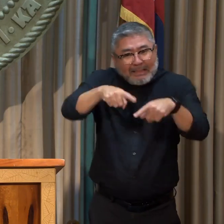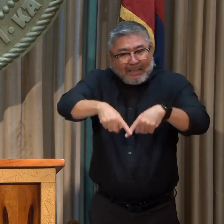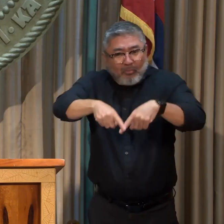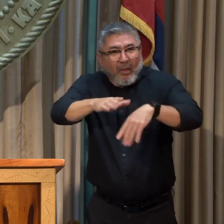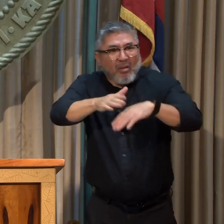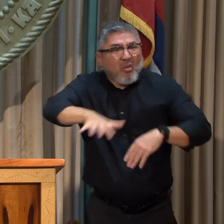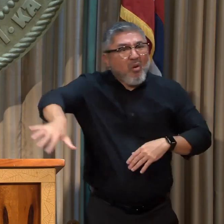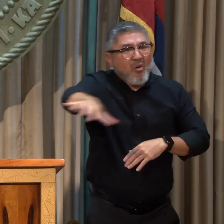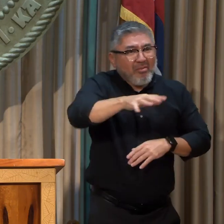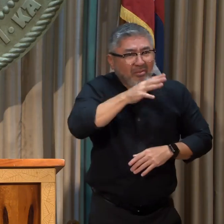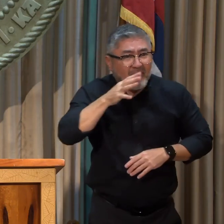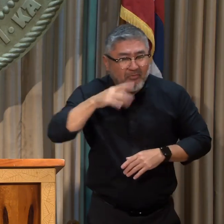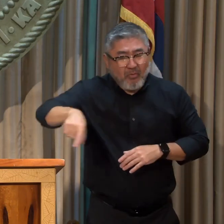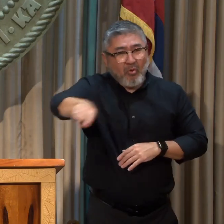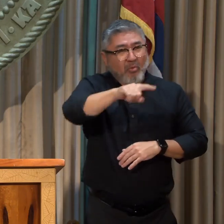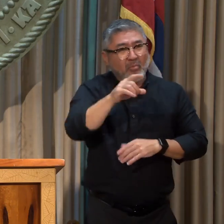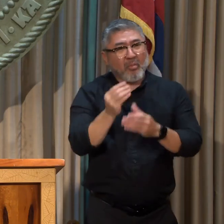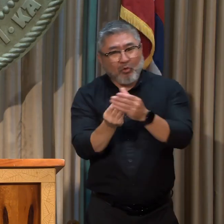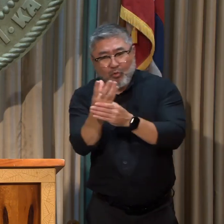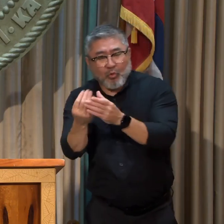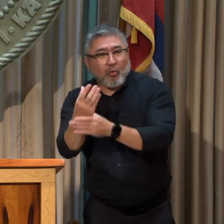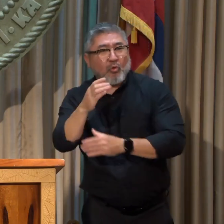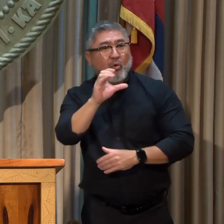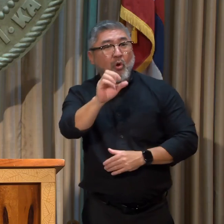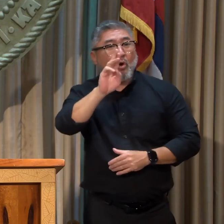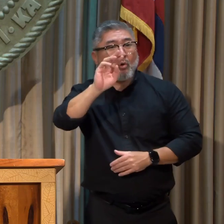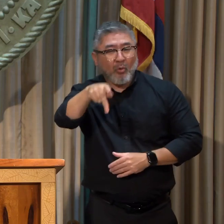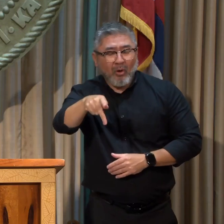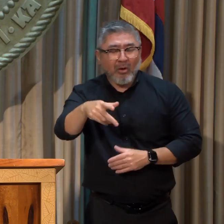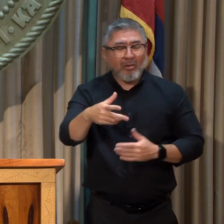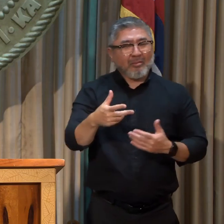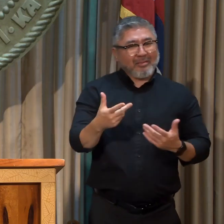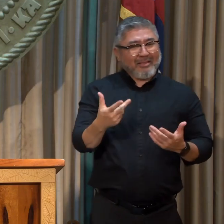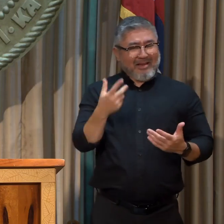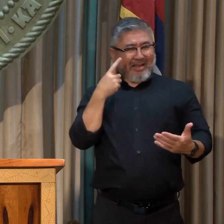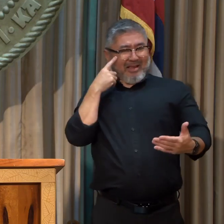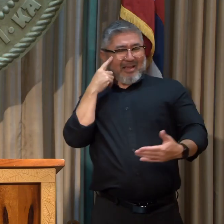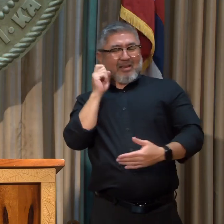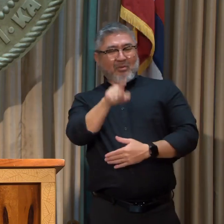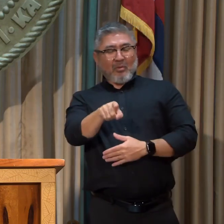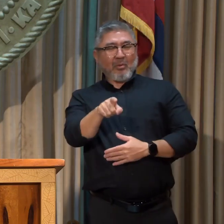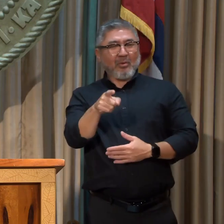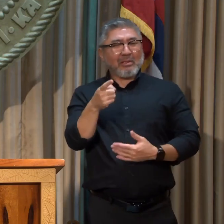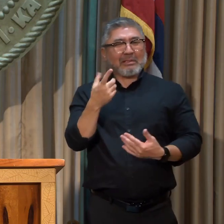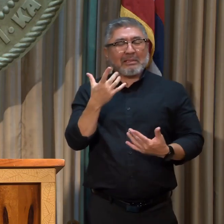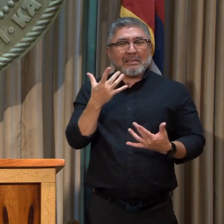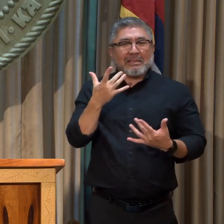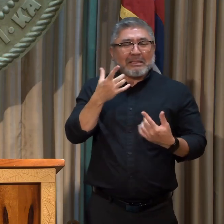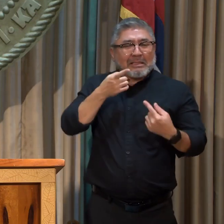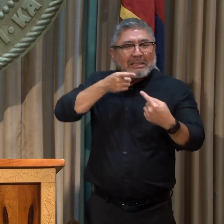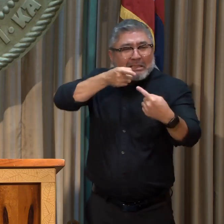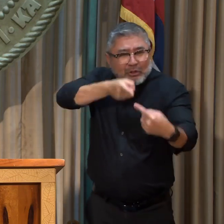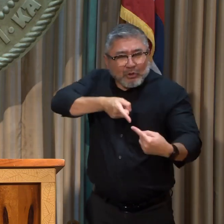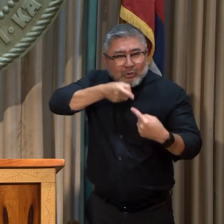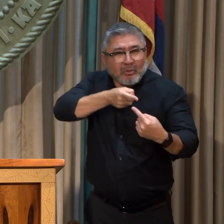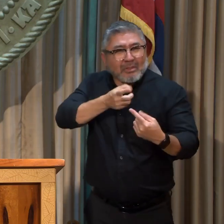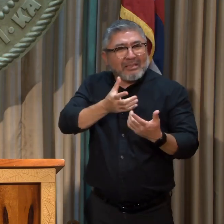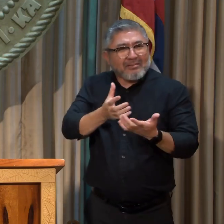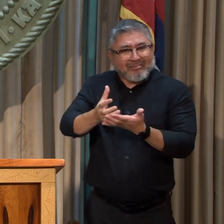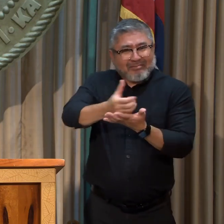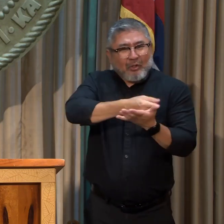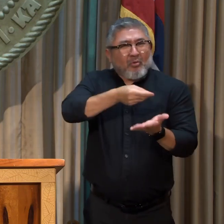how we were struggling to make any money from our farm